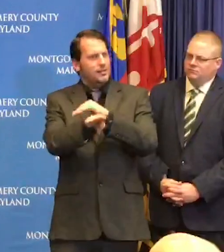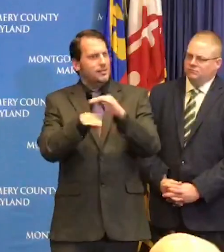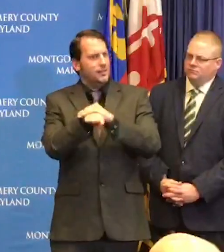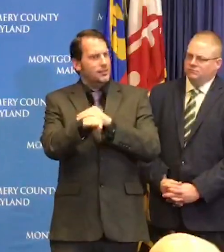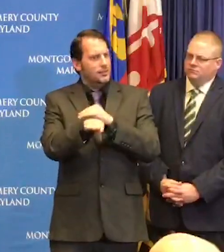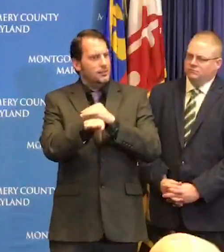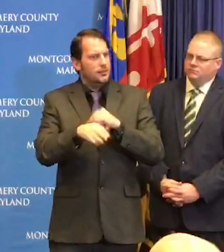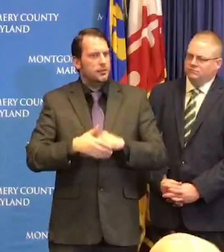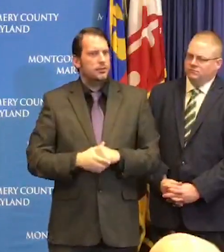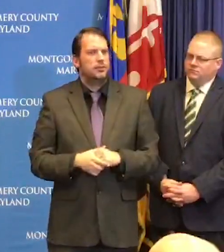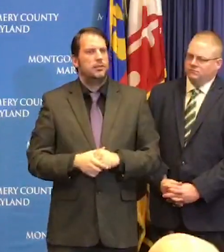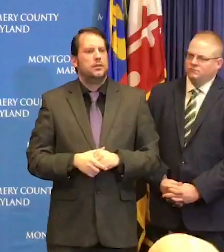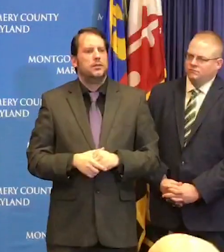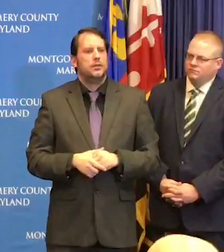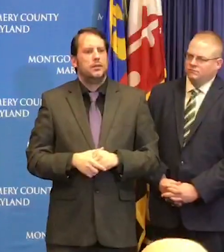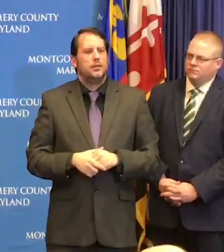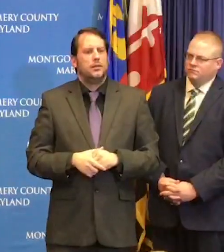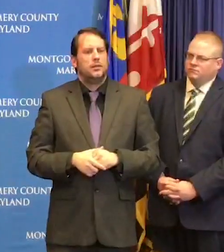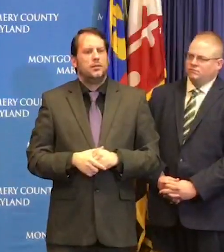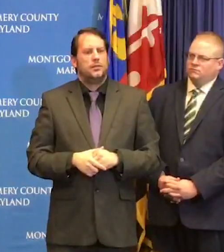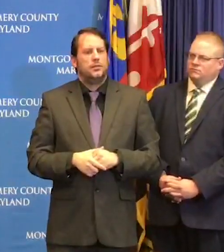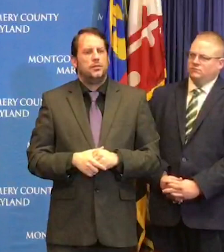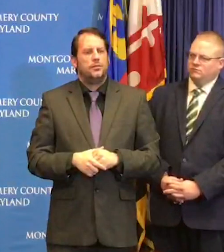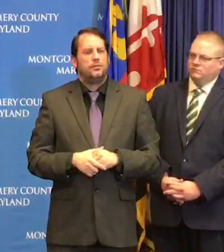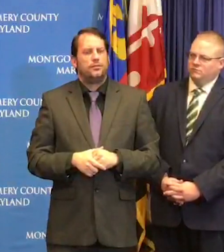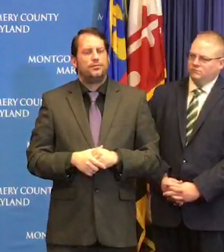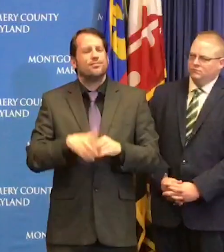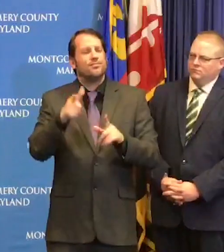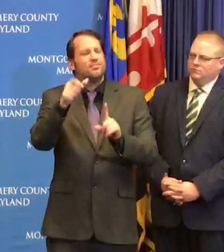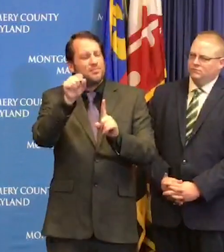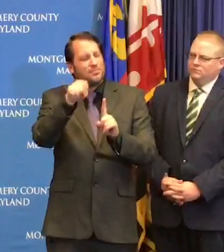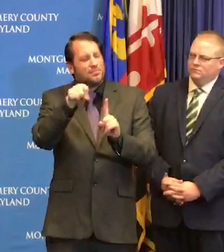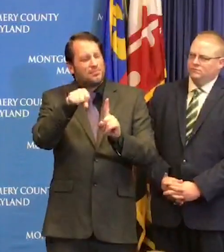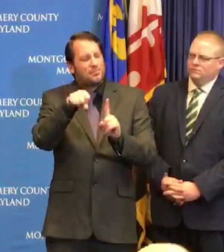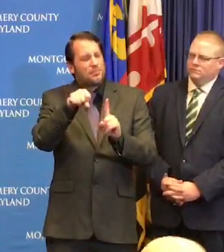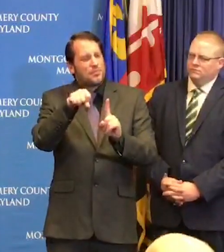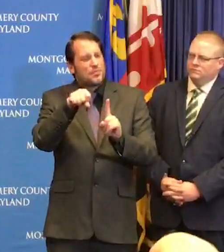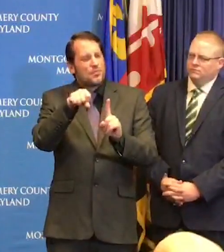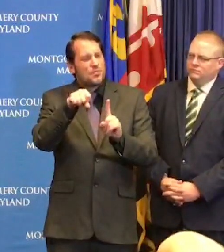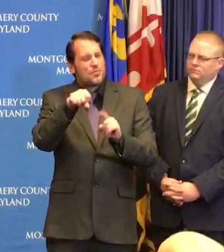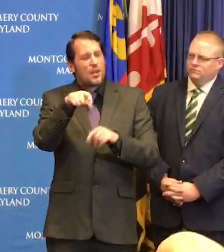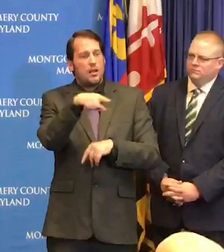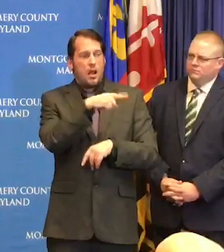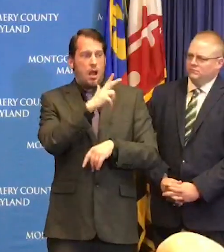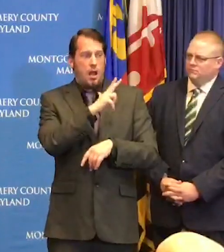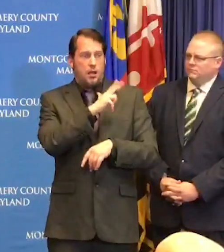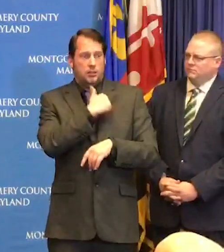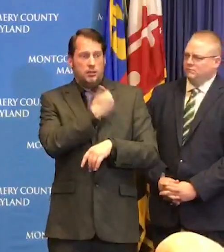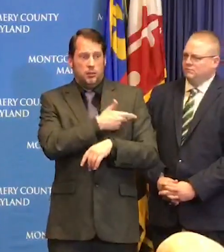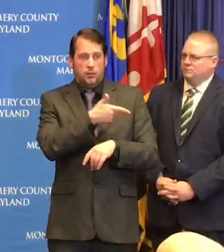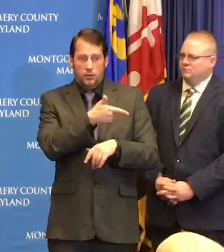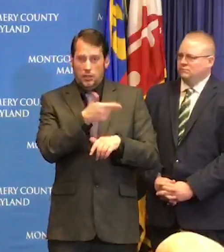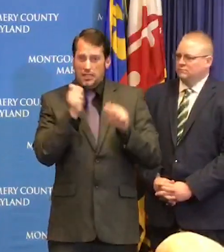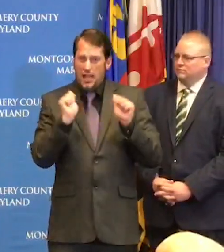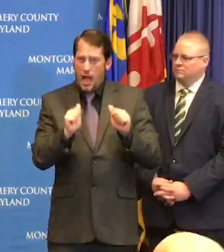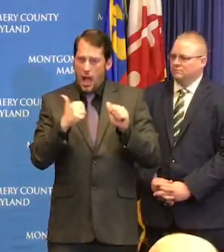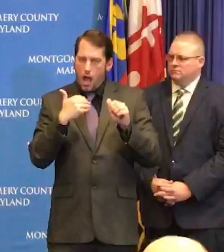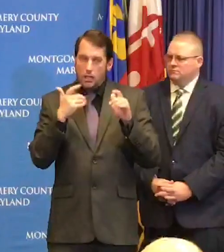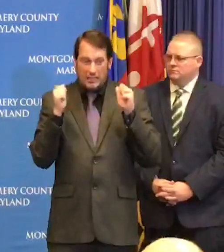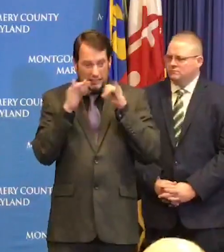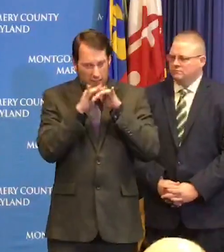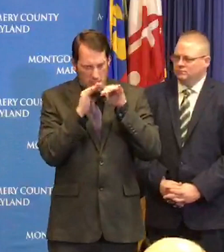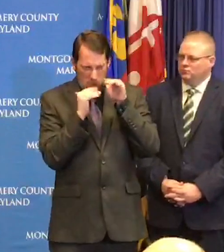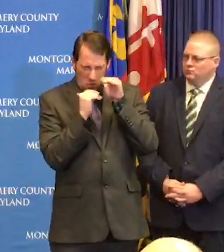I think they are experiencing some capacity issues in terms of you know consistent with a an intense flu season